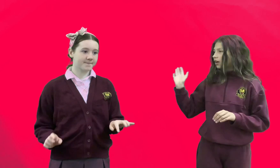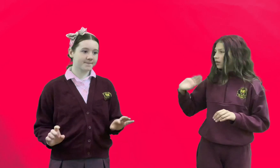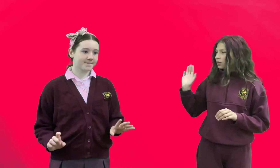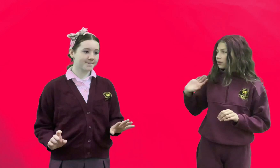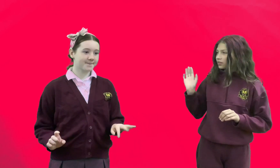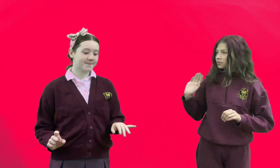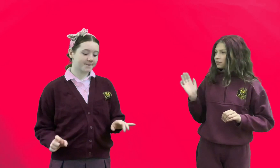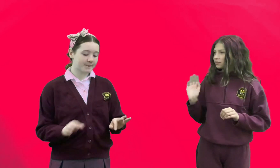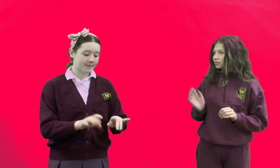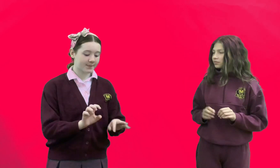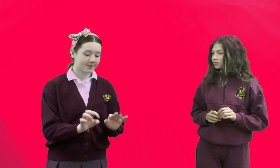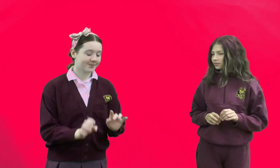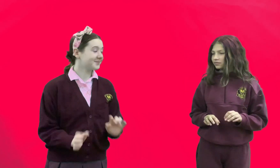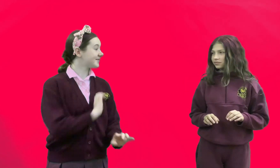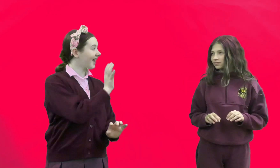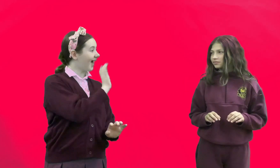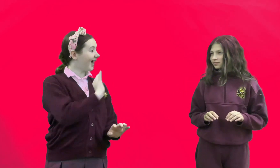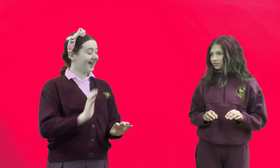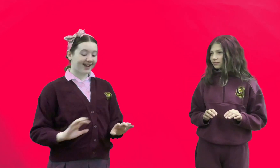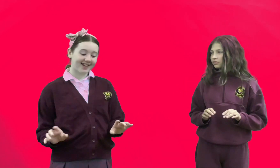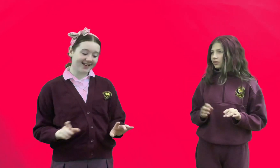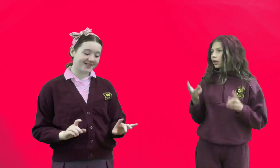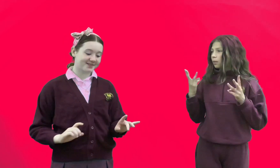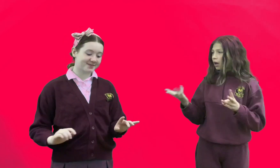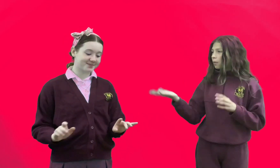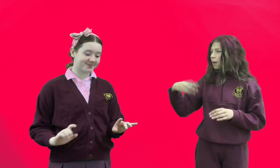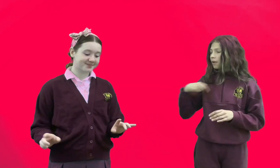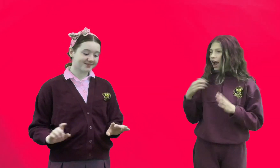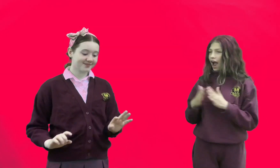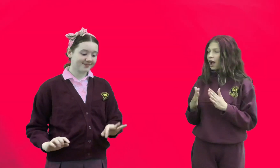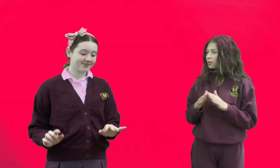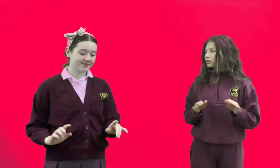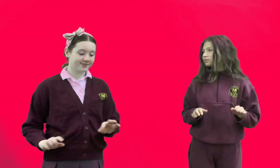Hi. Hi. Hi. you want to come to my house?